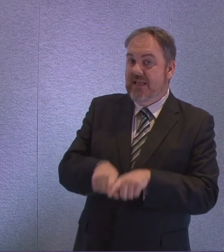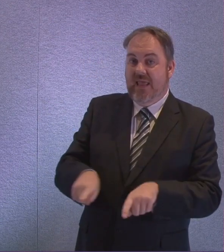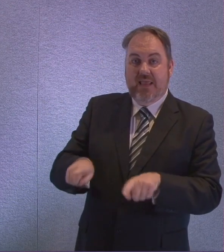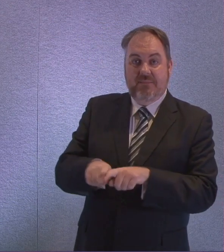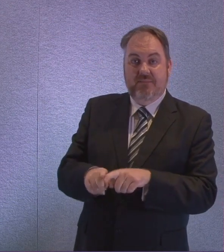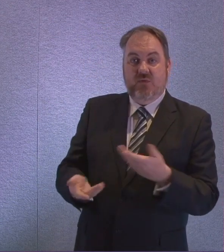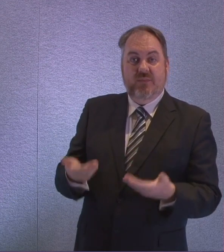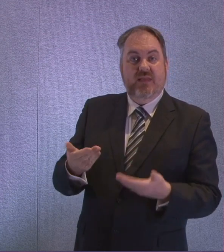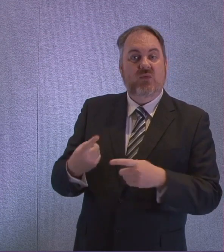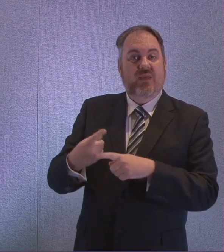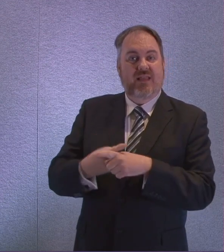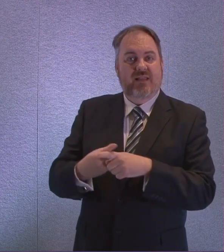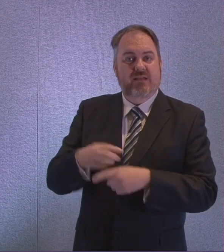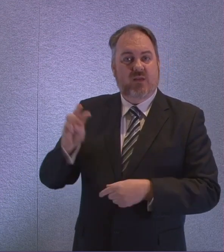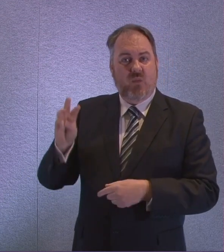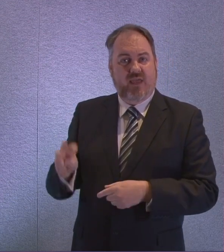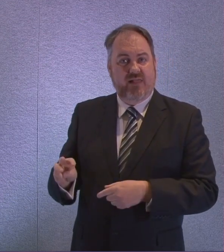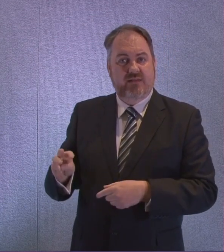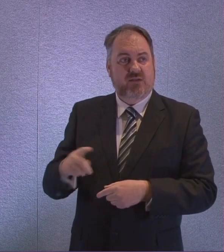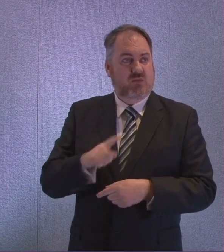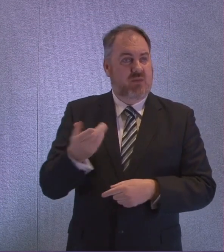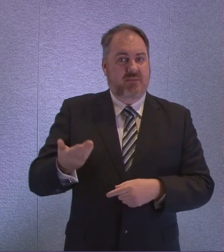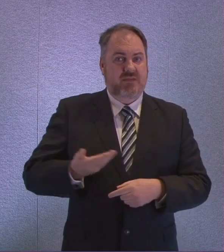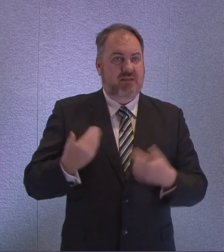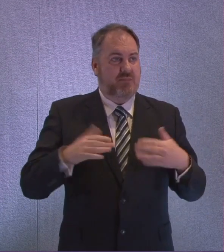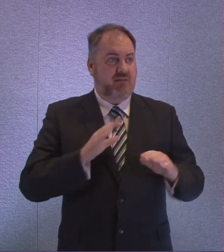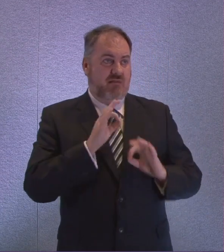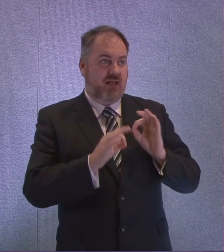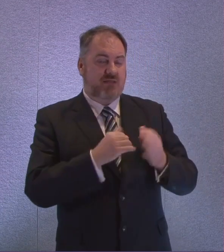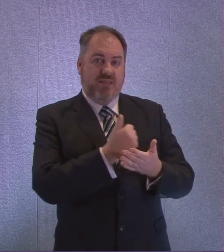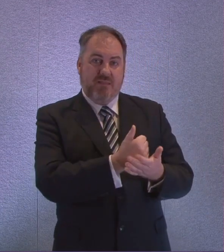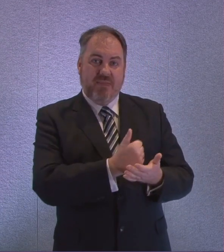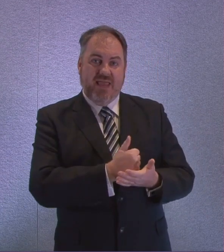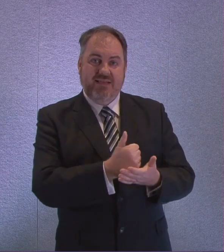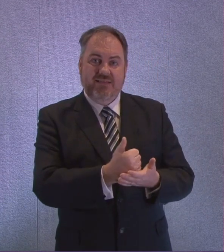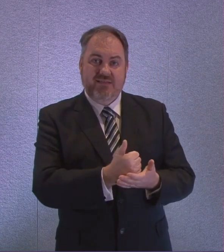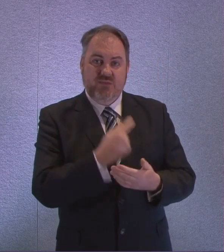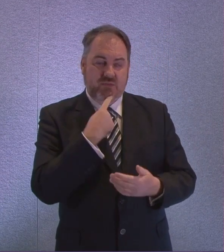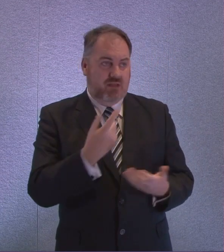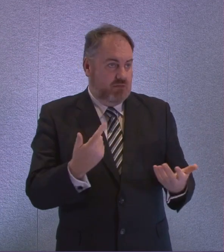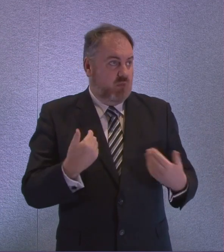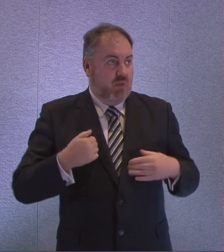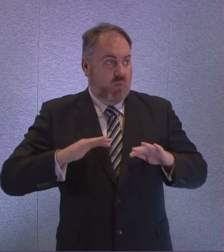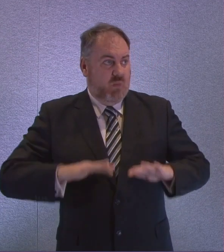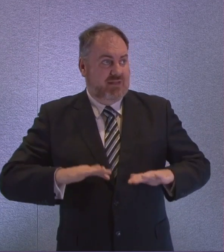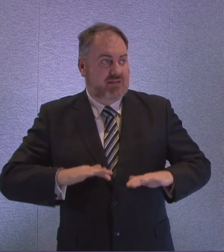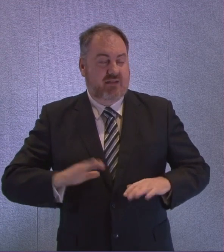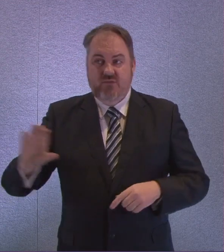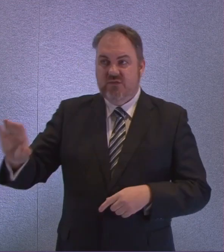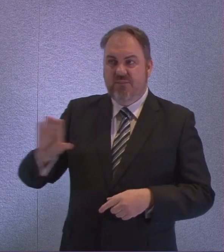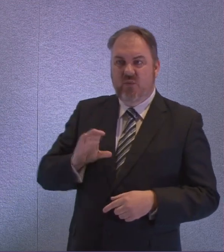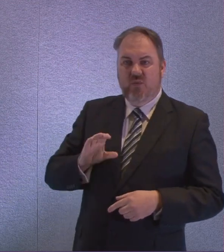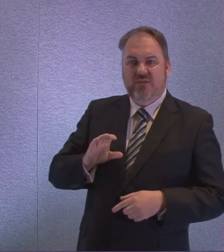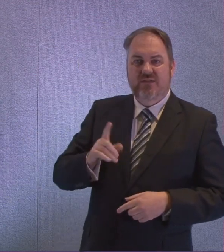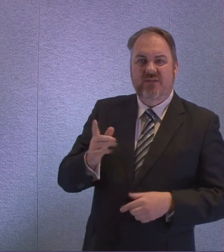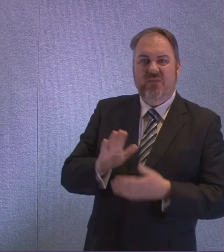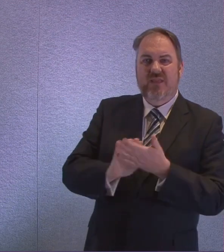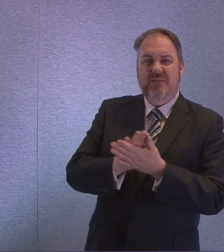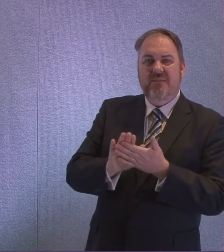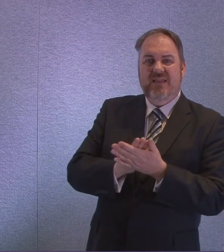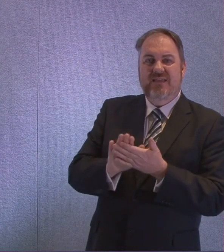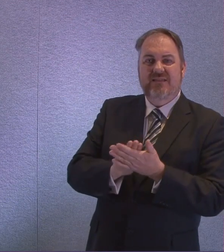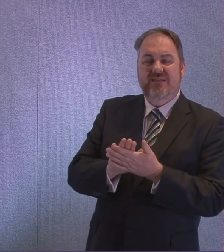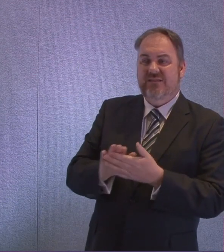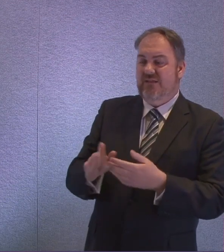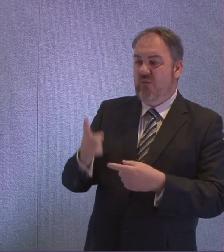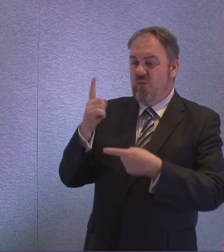them spoke to their banks on that basis. And the danger, if you've got two or three small outlets and you're only going to get support for one of them, is that the other two may no longer